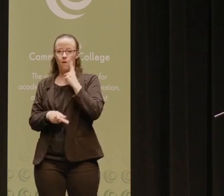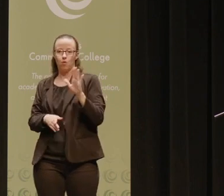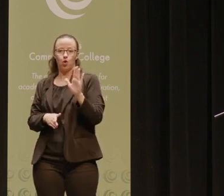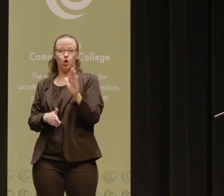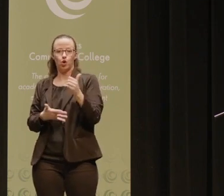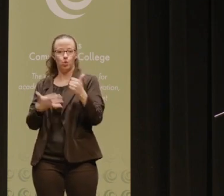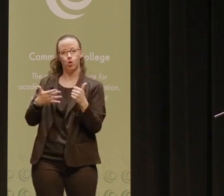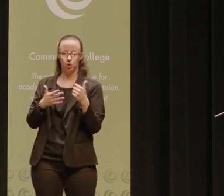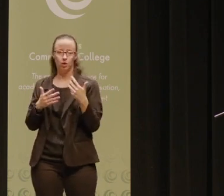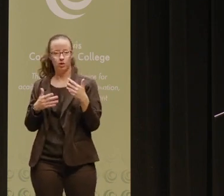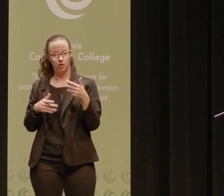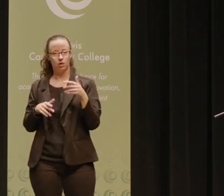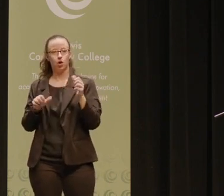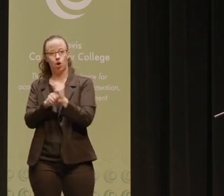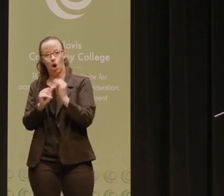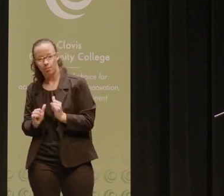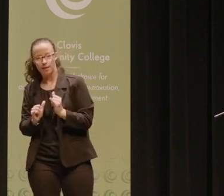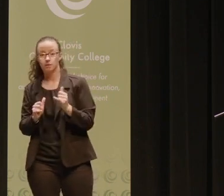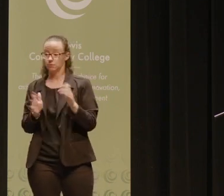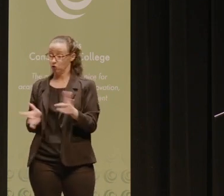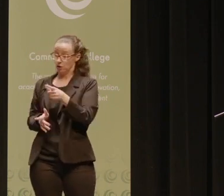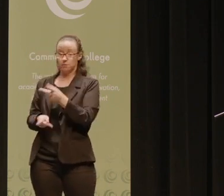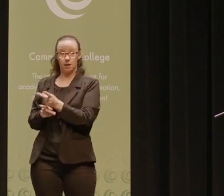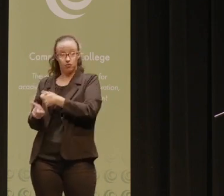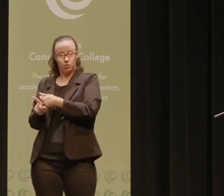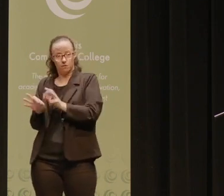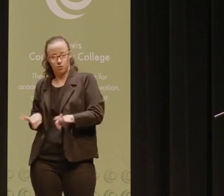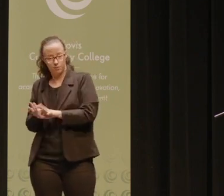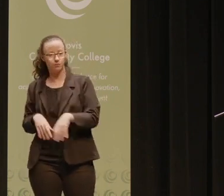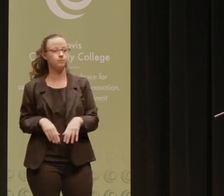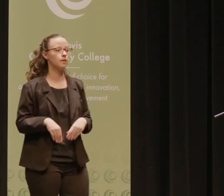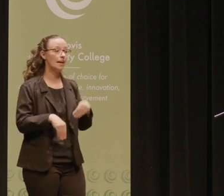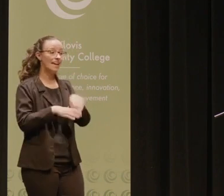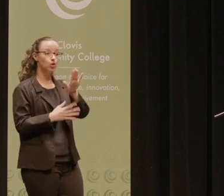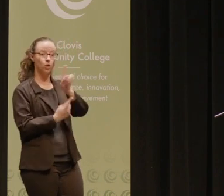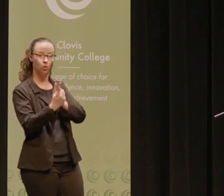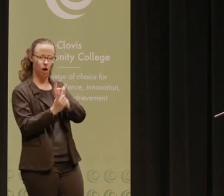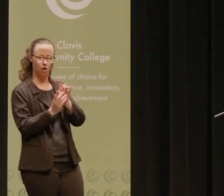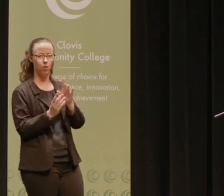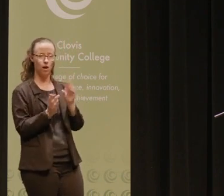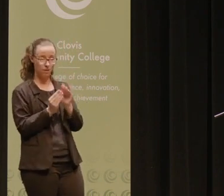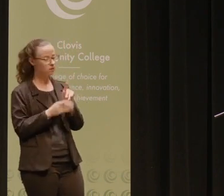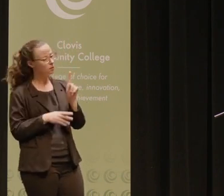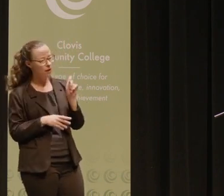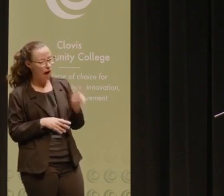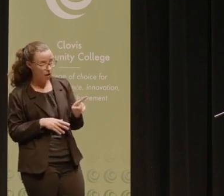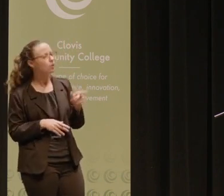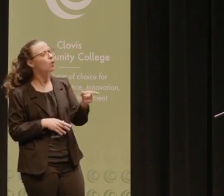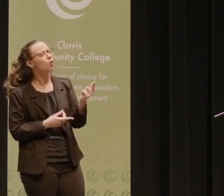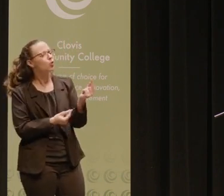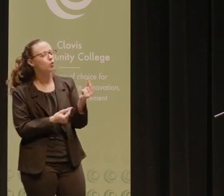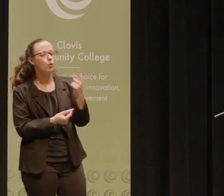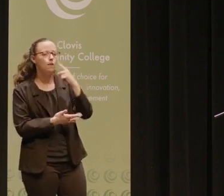supervise and encouraging them to take care of themselves is also important. And in your one-on-ones asking them, what are they